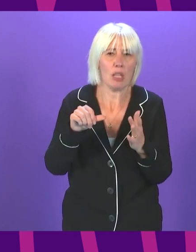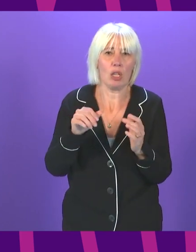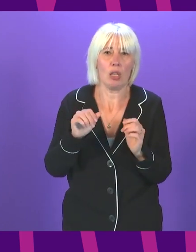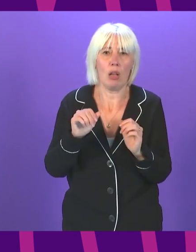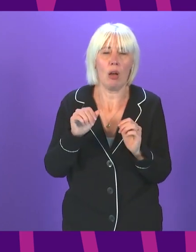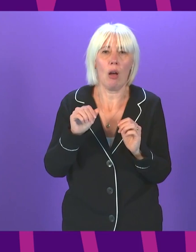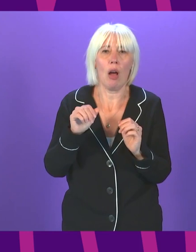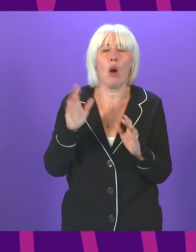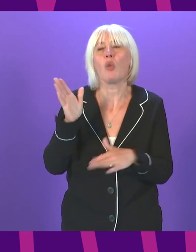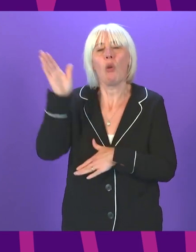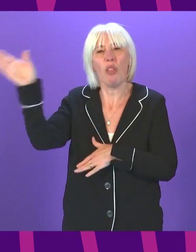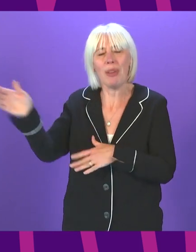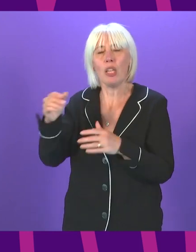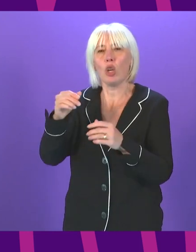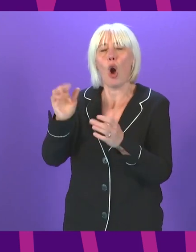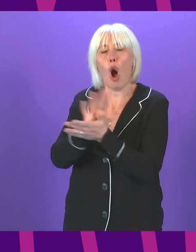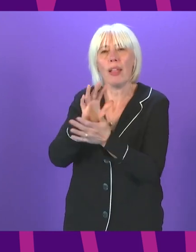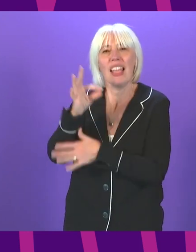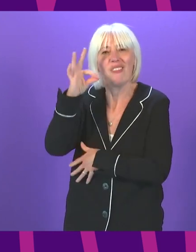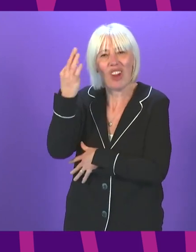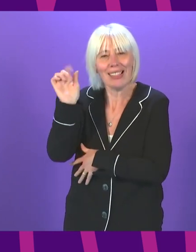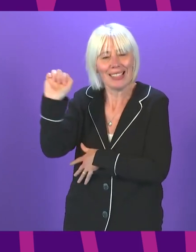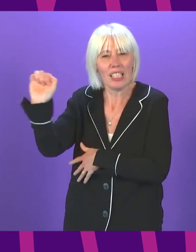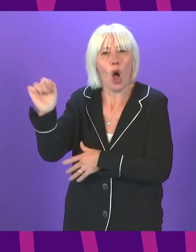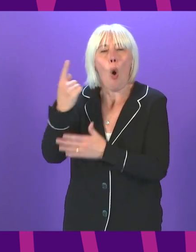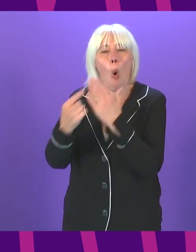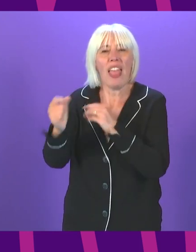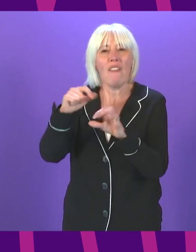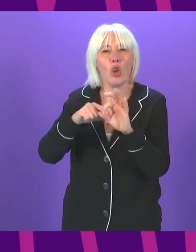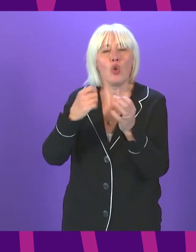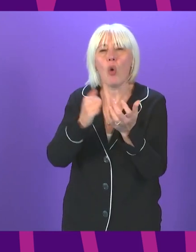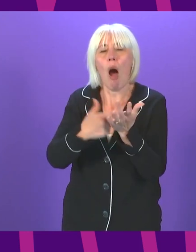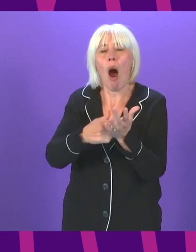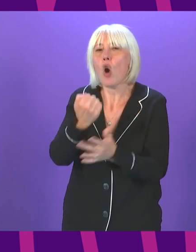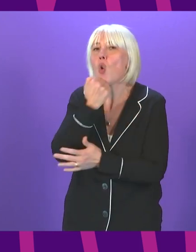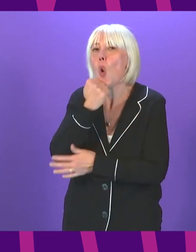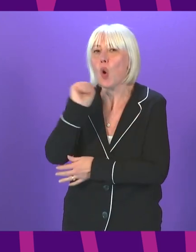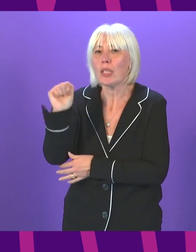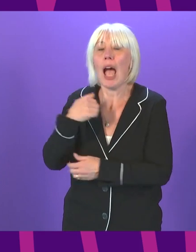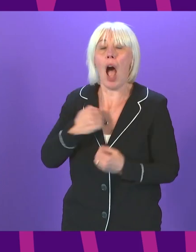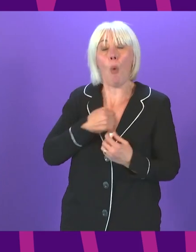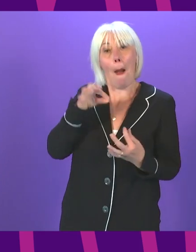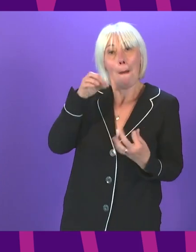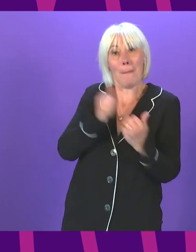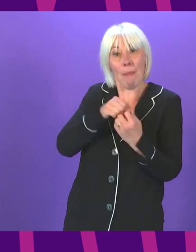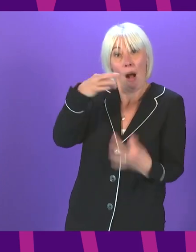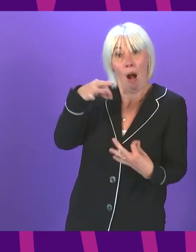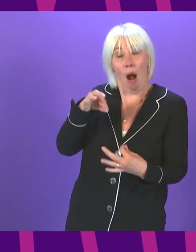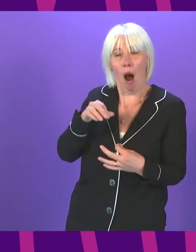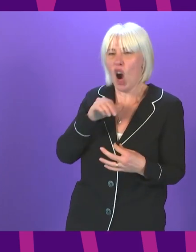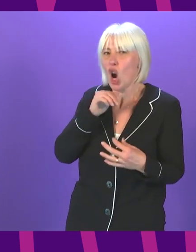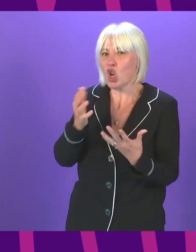not accepted. Only a valid QR code as recognised by France's pass sanitaire system is permitted. So I welcome this